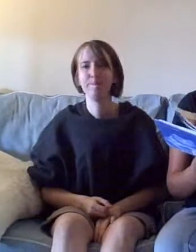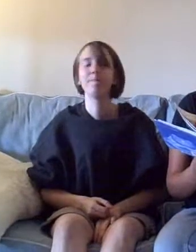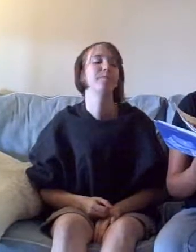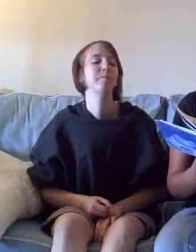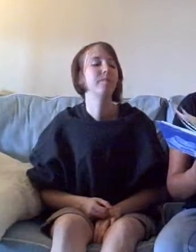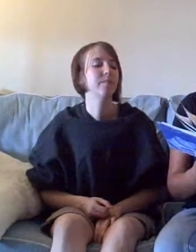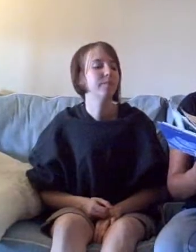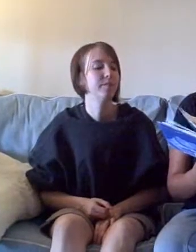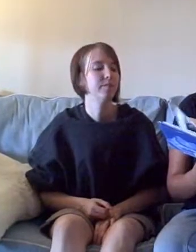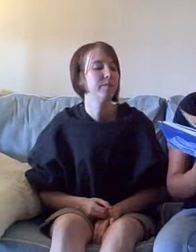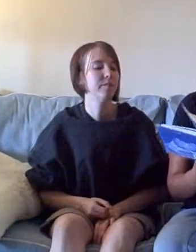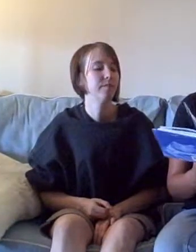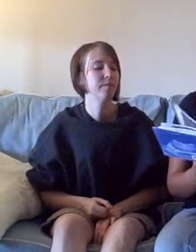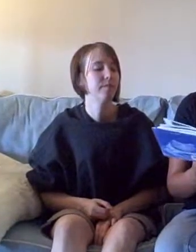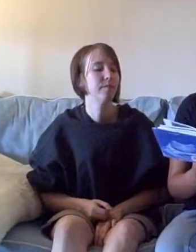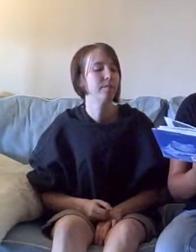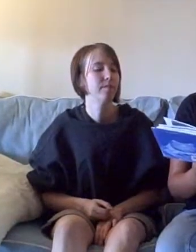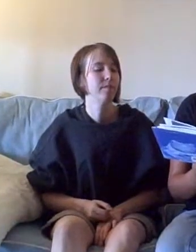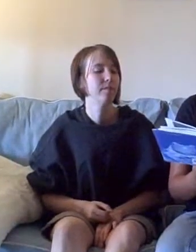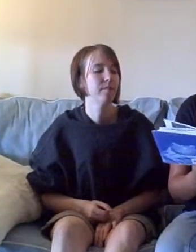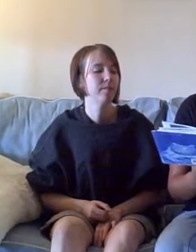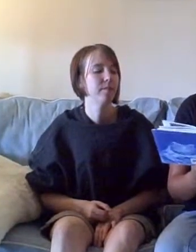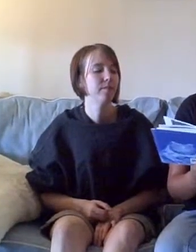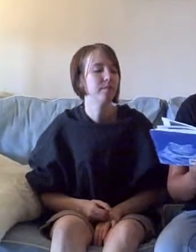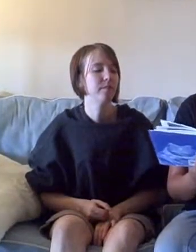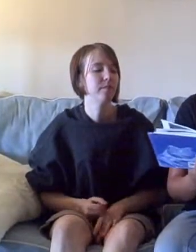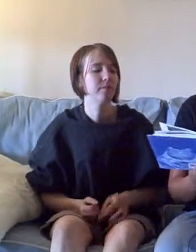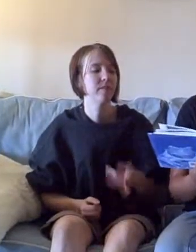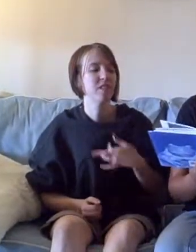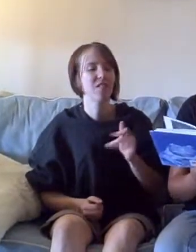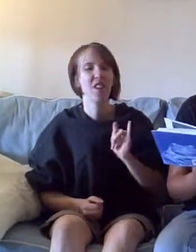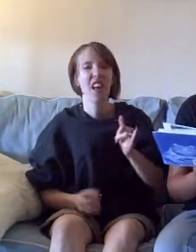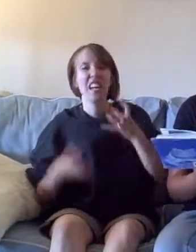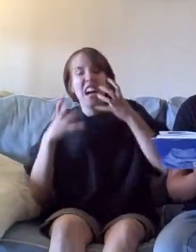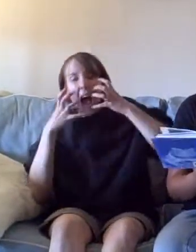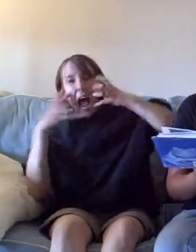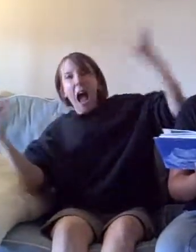And you feel like shouting, will someone please shoot me?